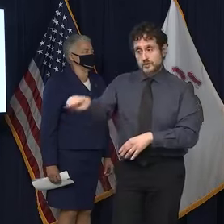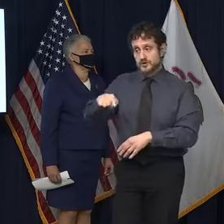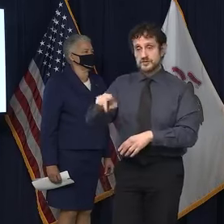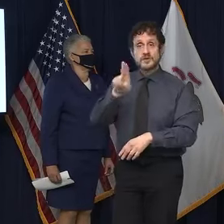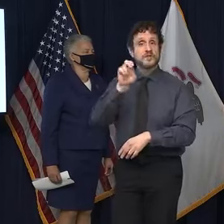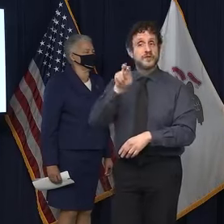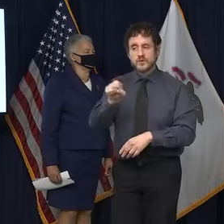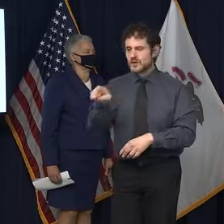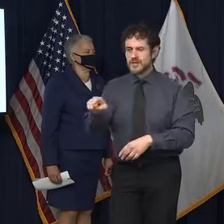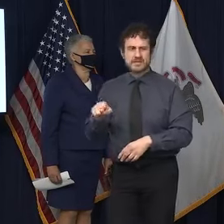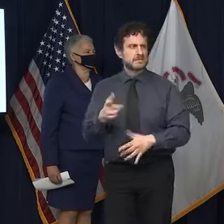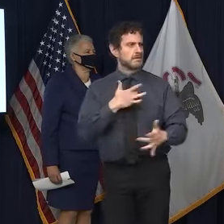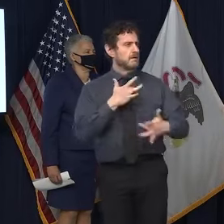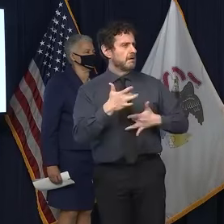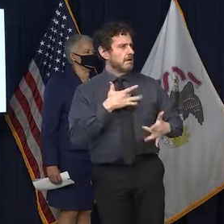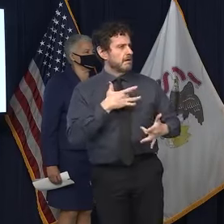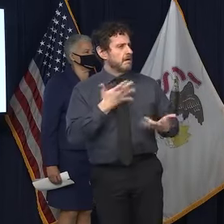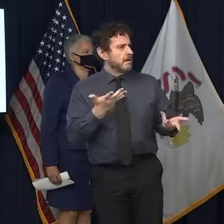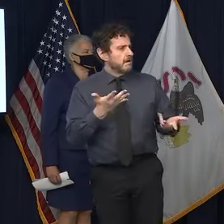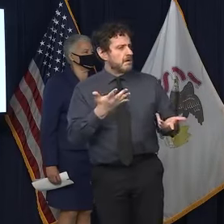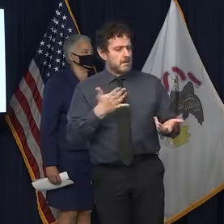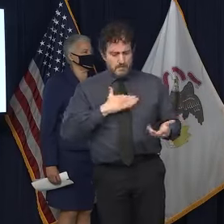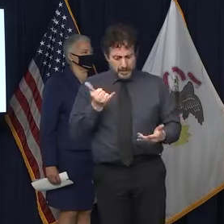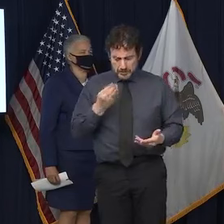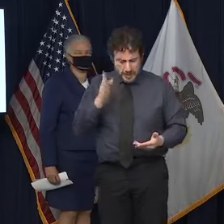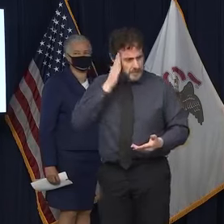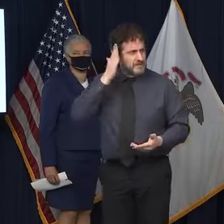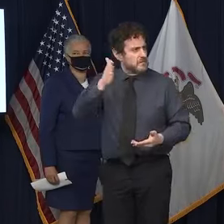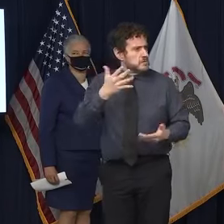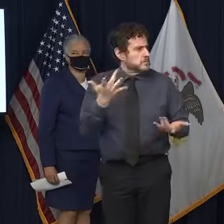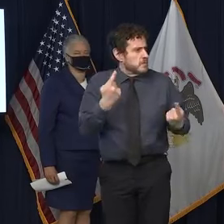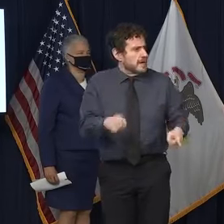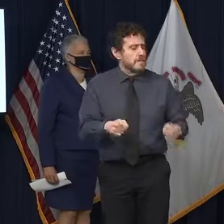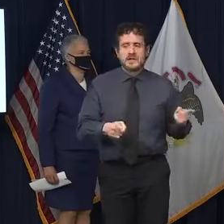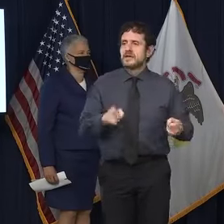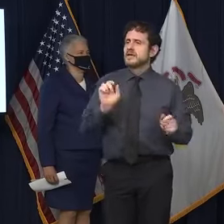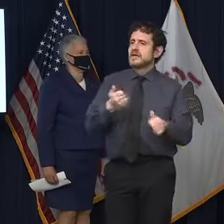representatives are concerned about the future of their jobs. Can furloughs be avoided?